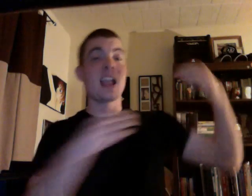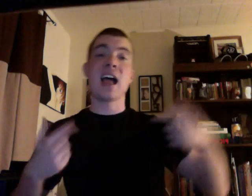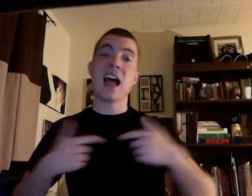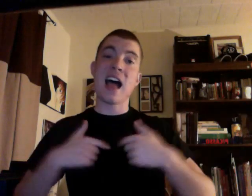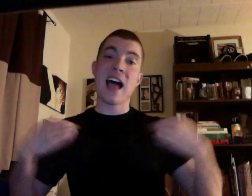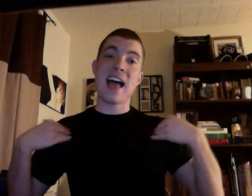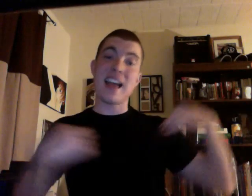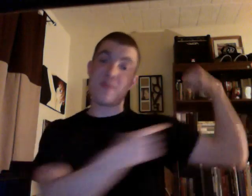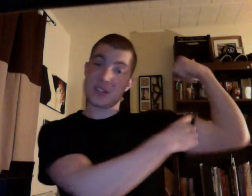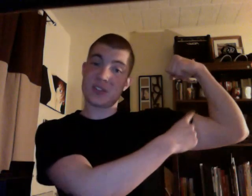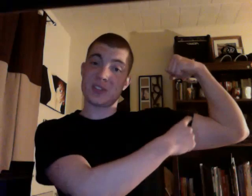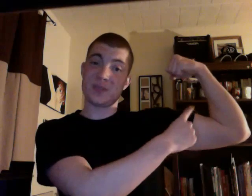I have muscles.